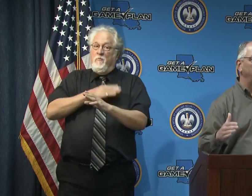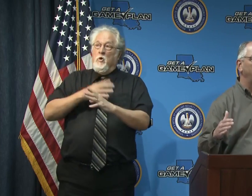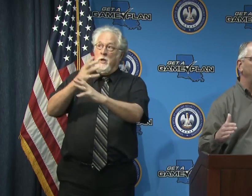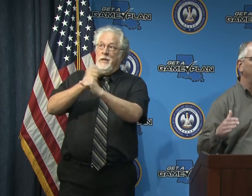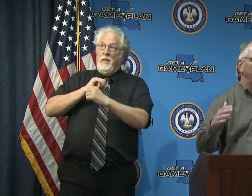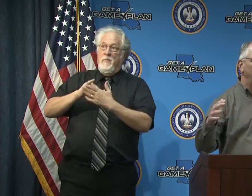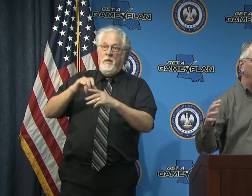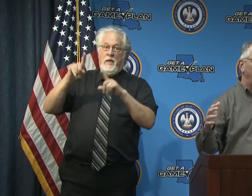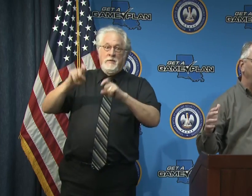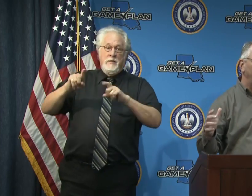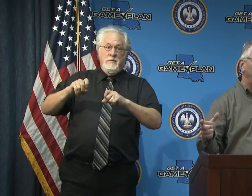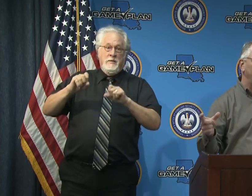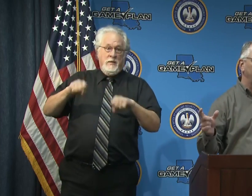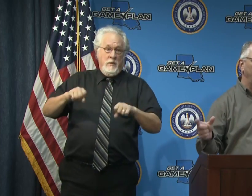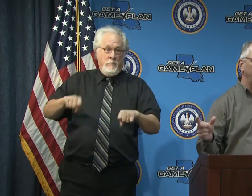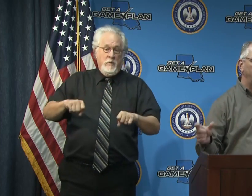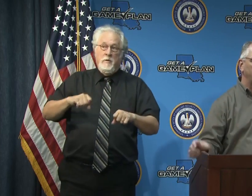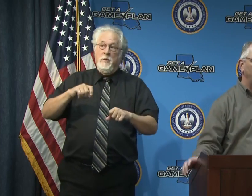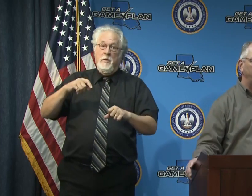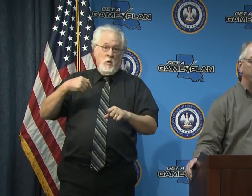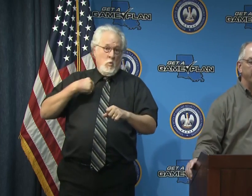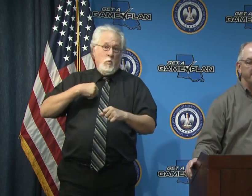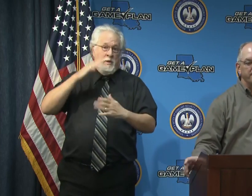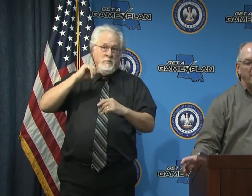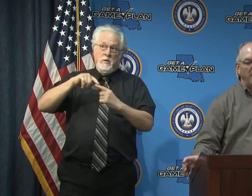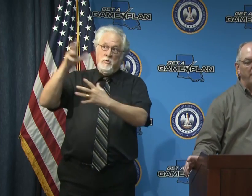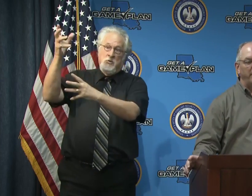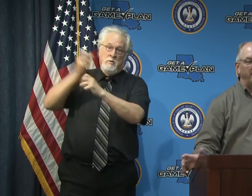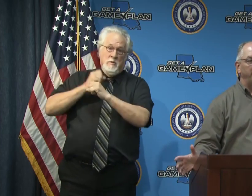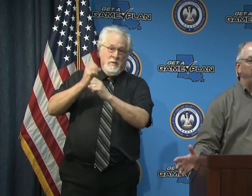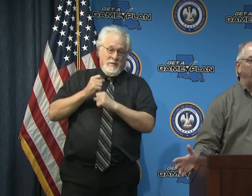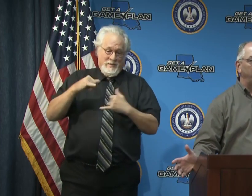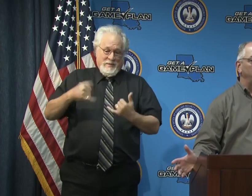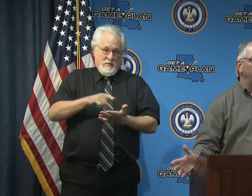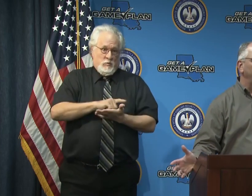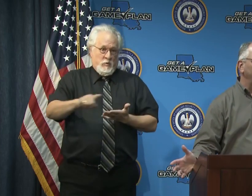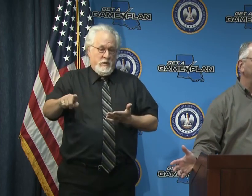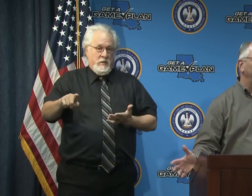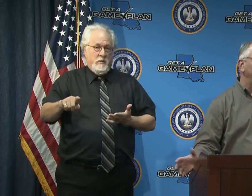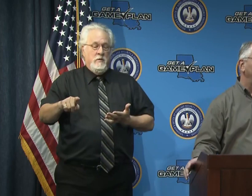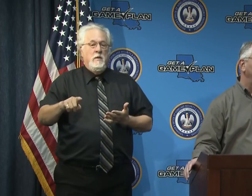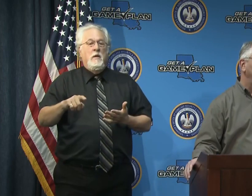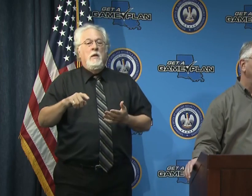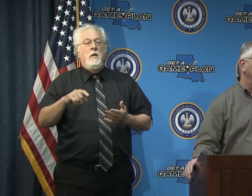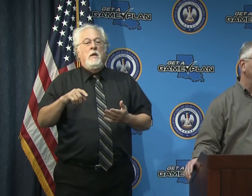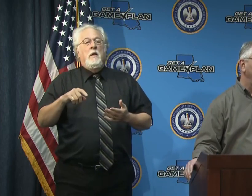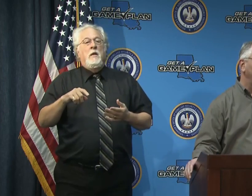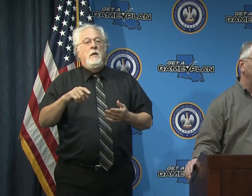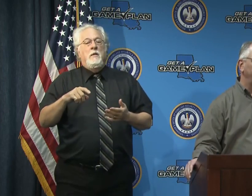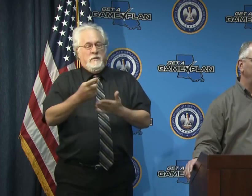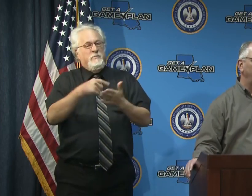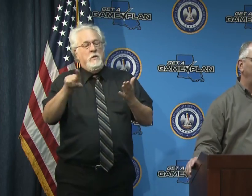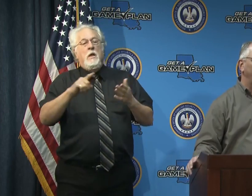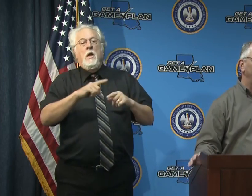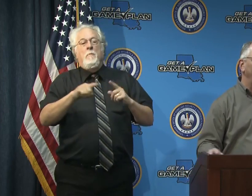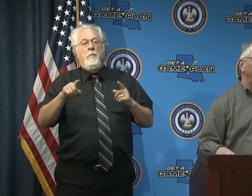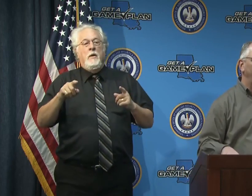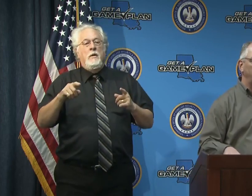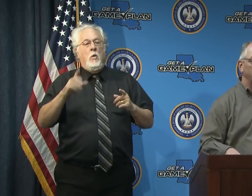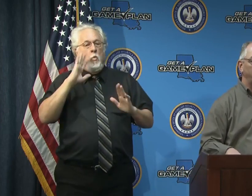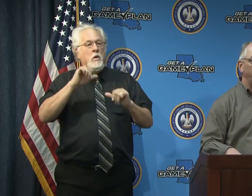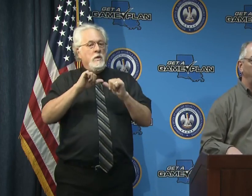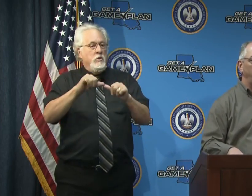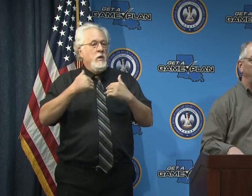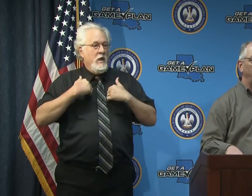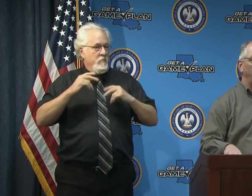to start coming in uh in earnest over the next week uh but but i do believe uh that we will we will continue to have some